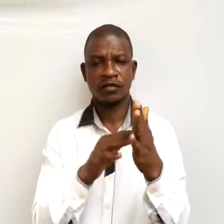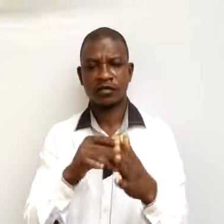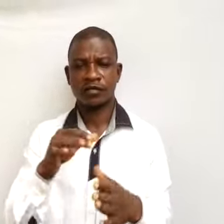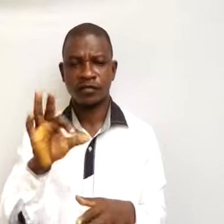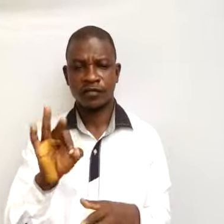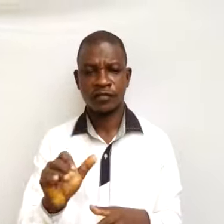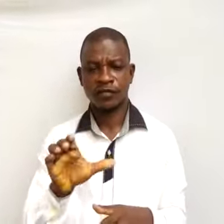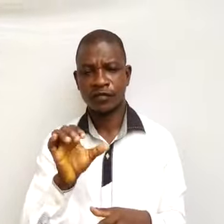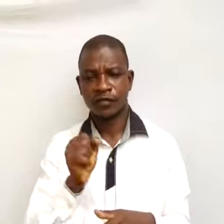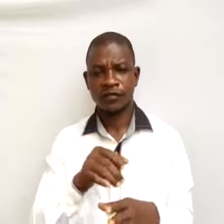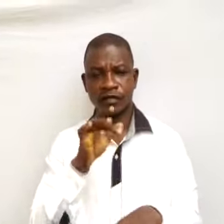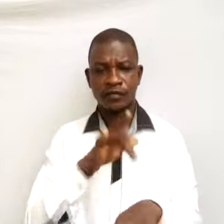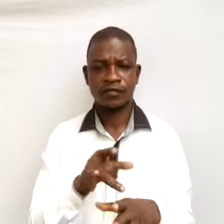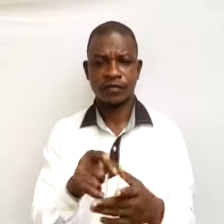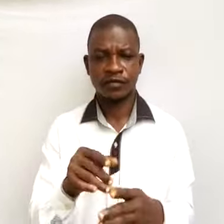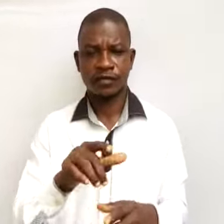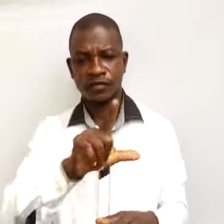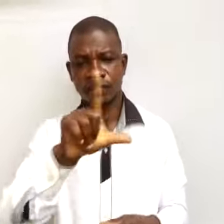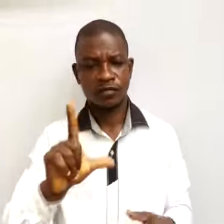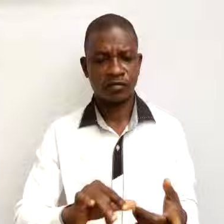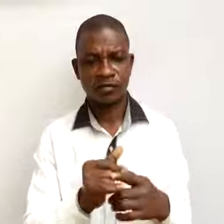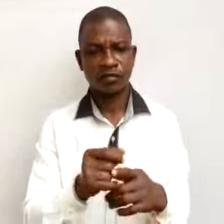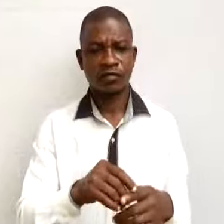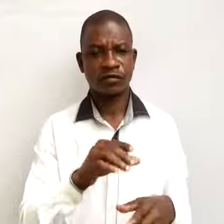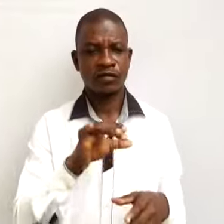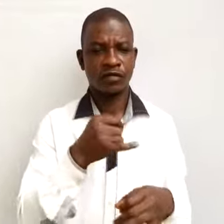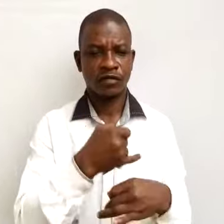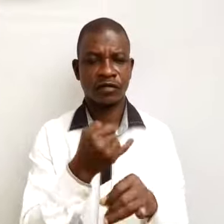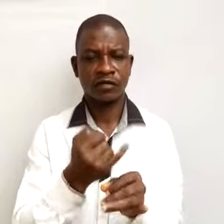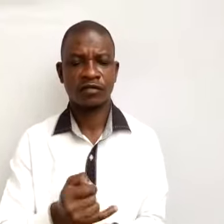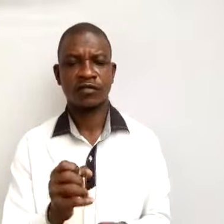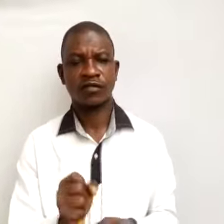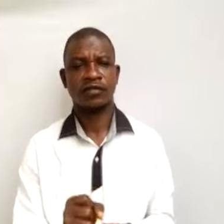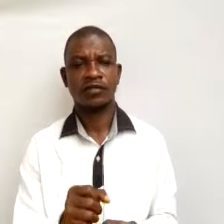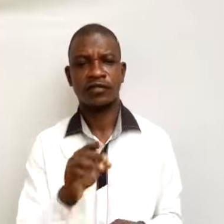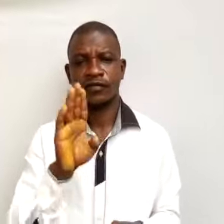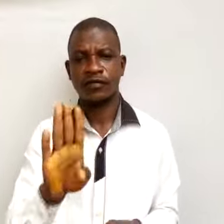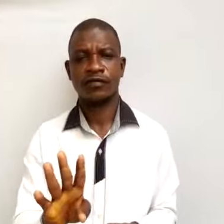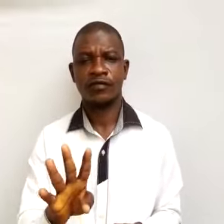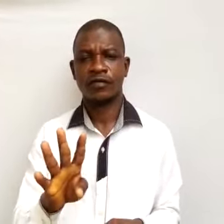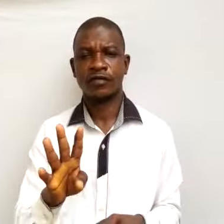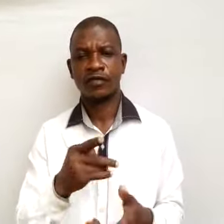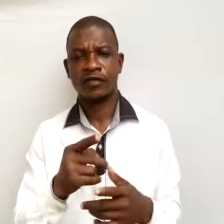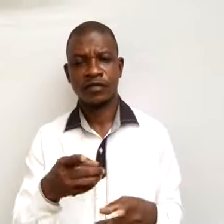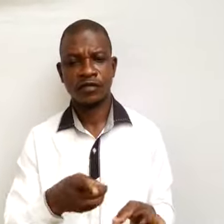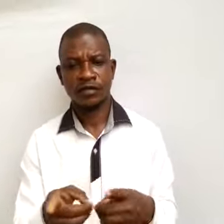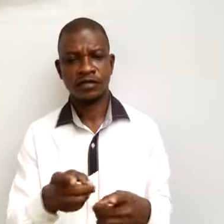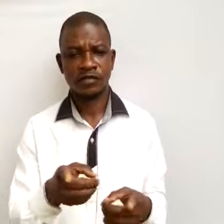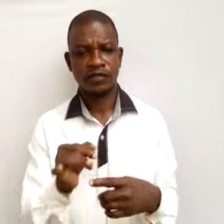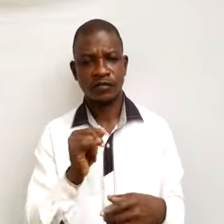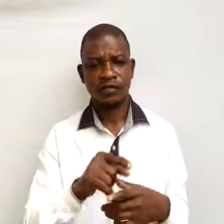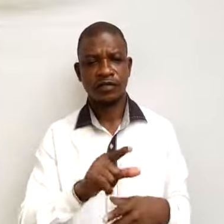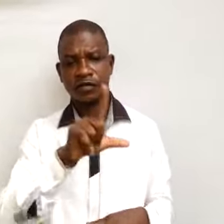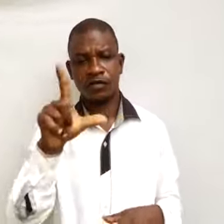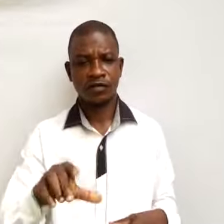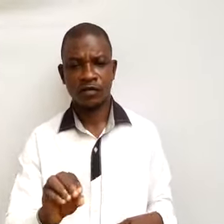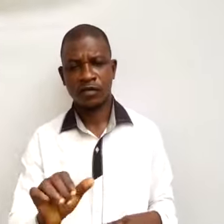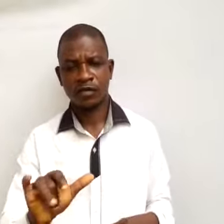affecting location of industry. Four, define localization of